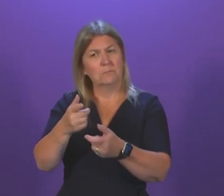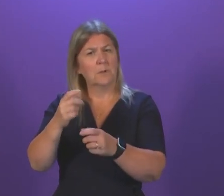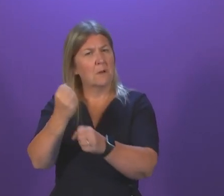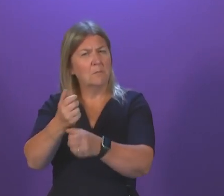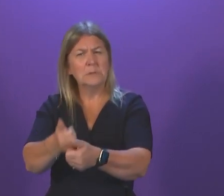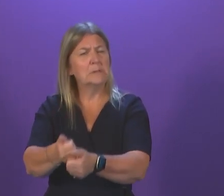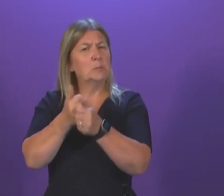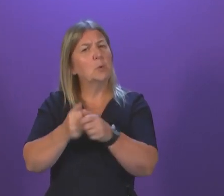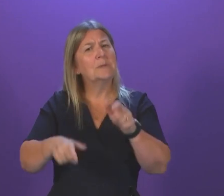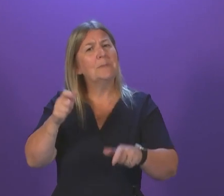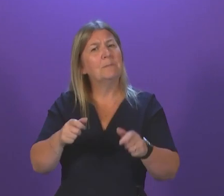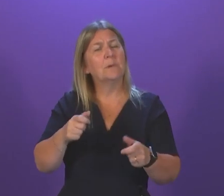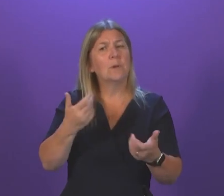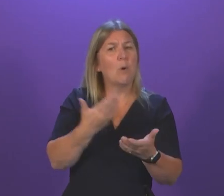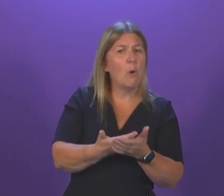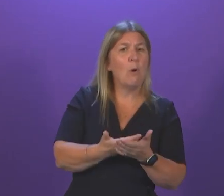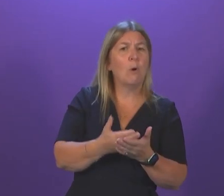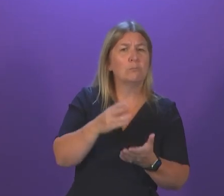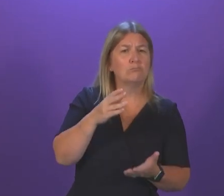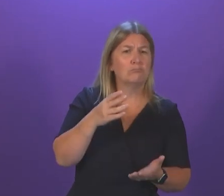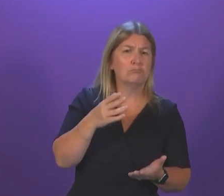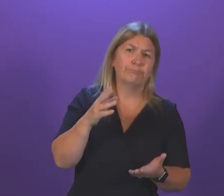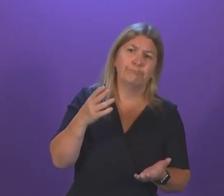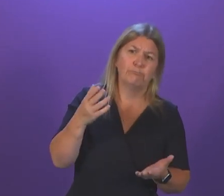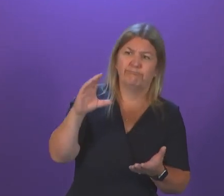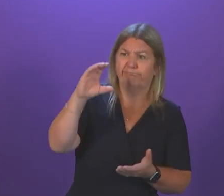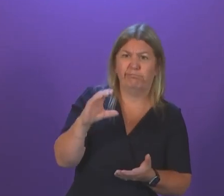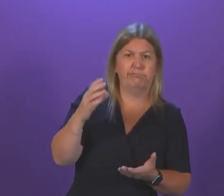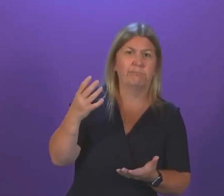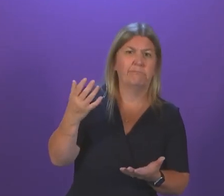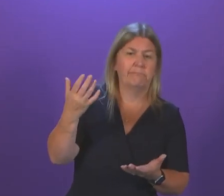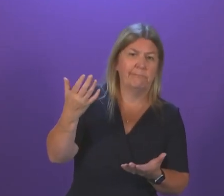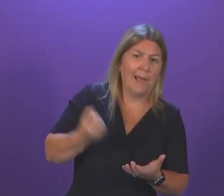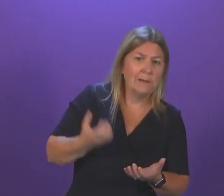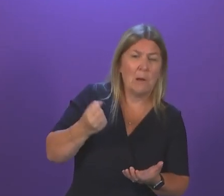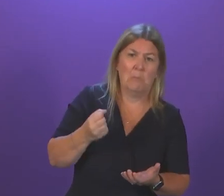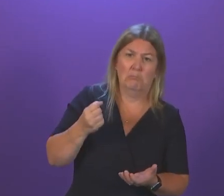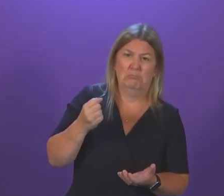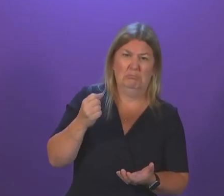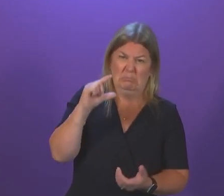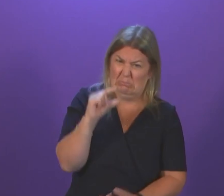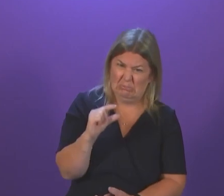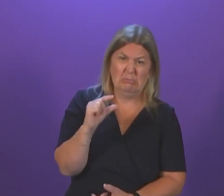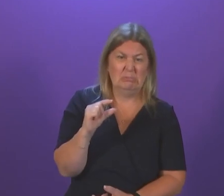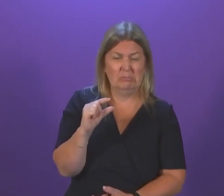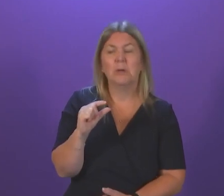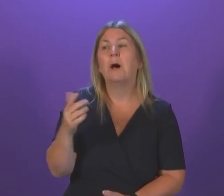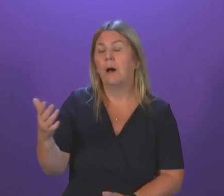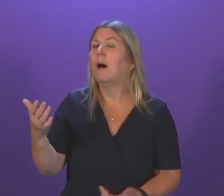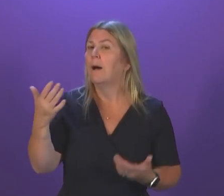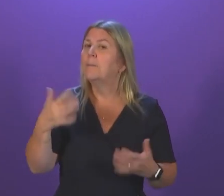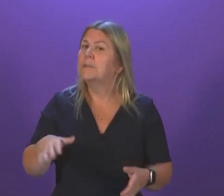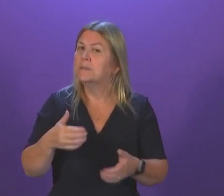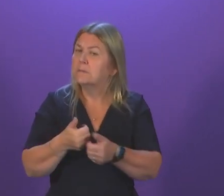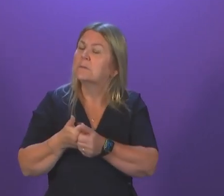First Minister. We've taken a wide range of actions to support people on low incomes investing around £2.5 billion just last